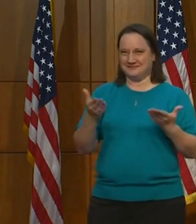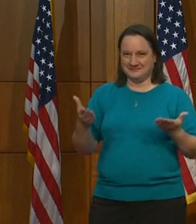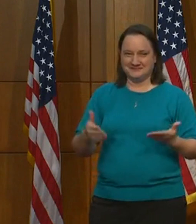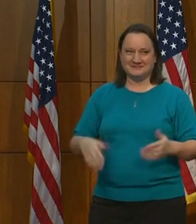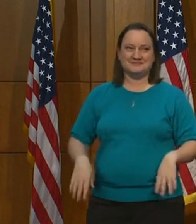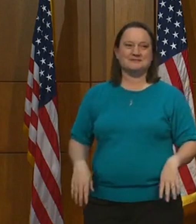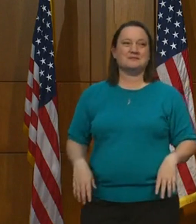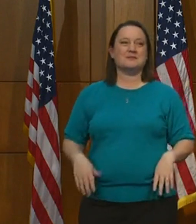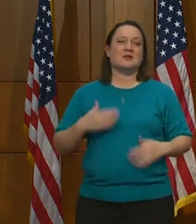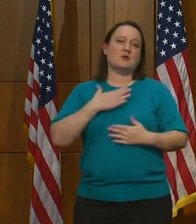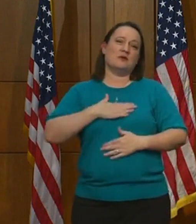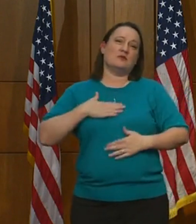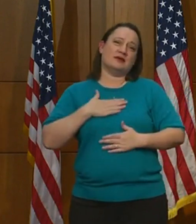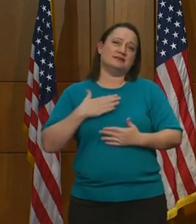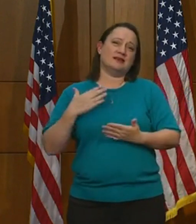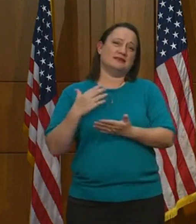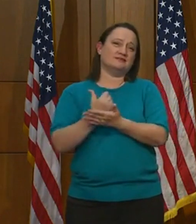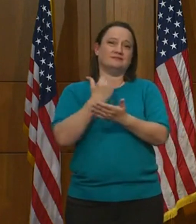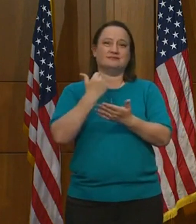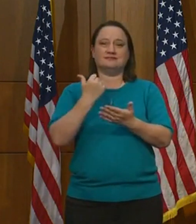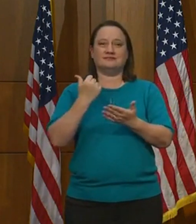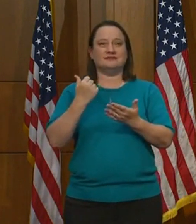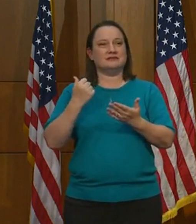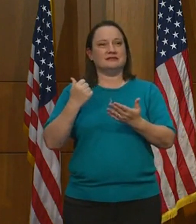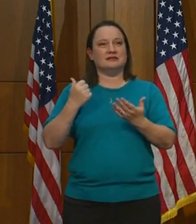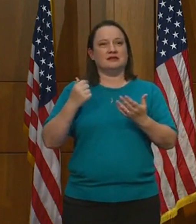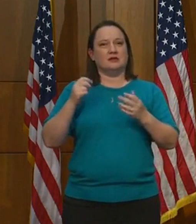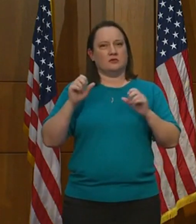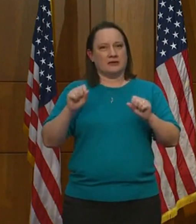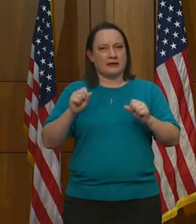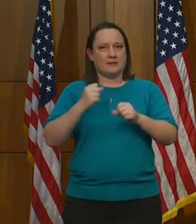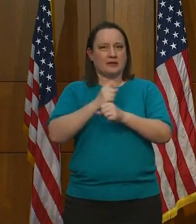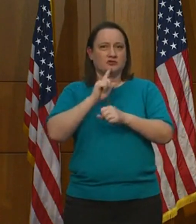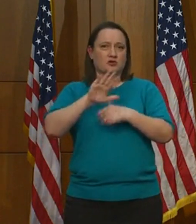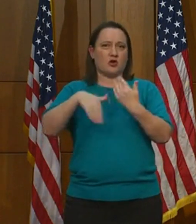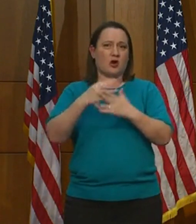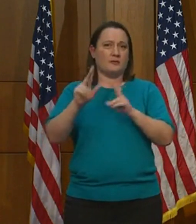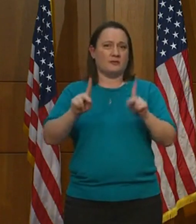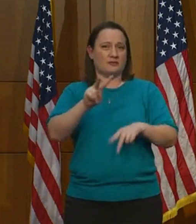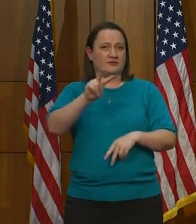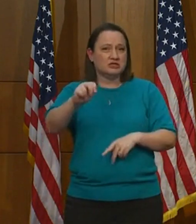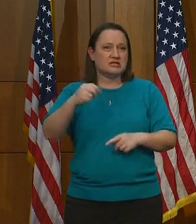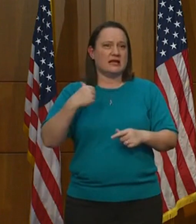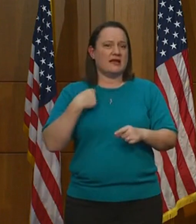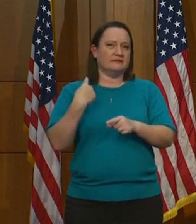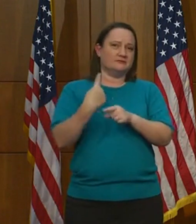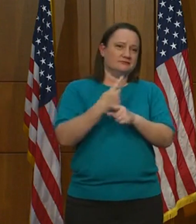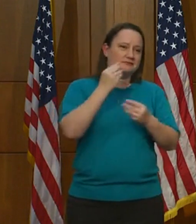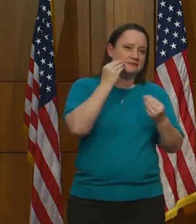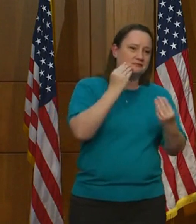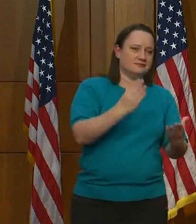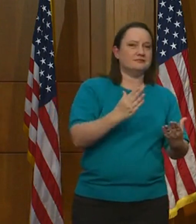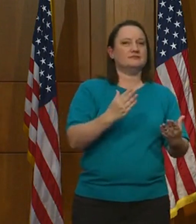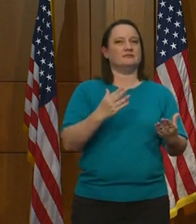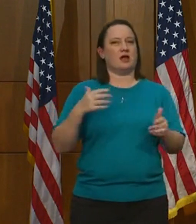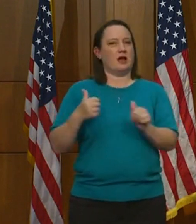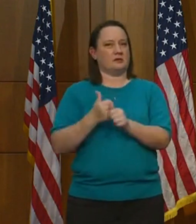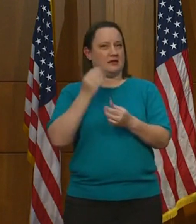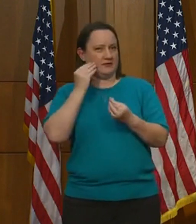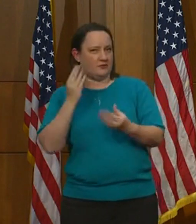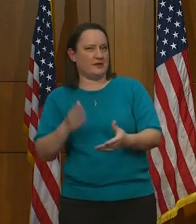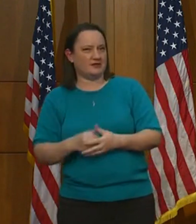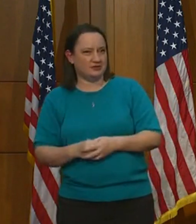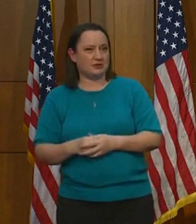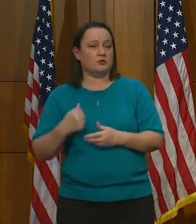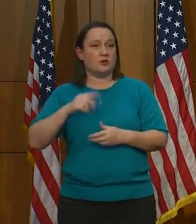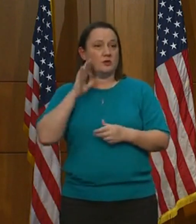we appreciate the opportunity to make sure that all Virginians have accurate and updated information, and we will continue to